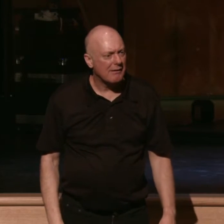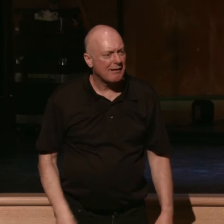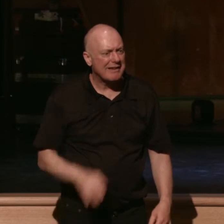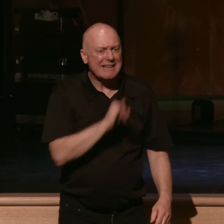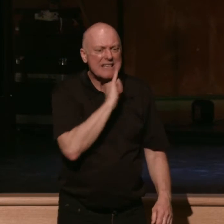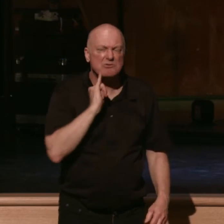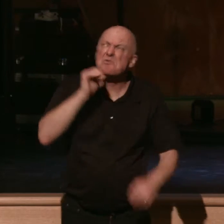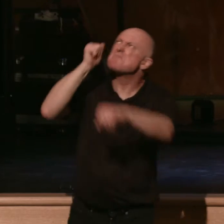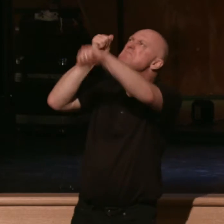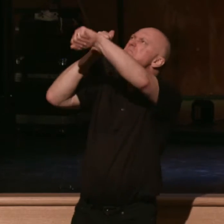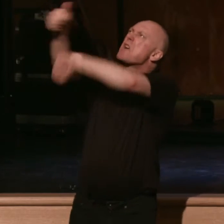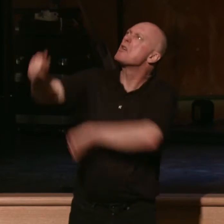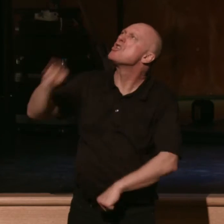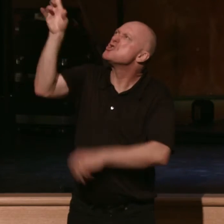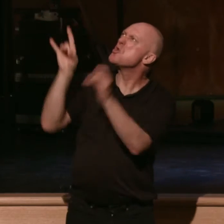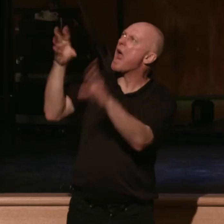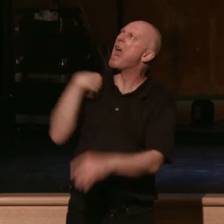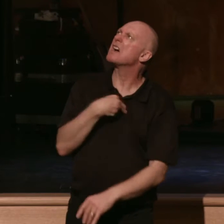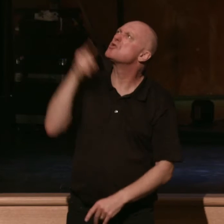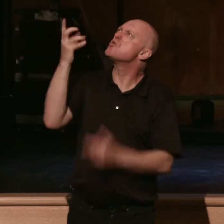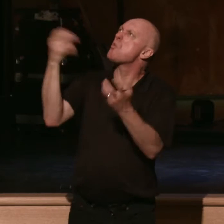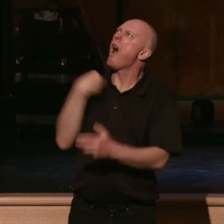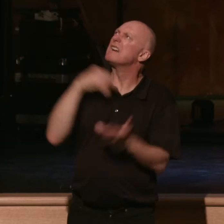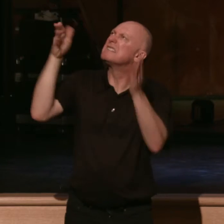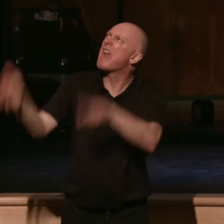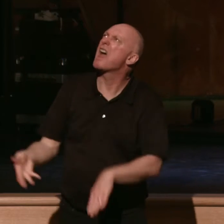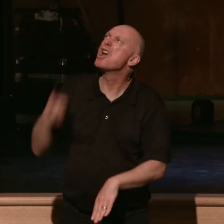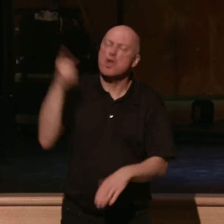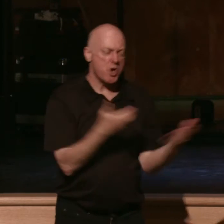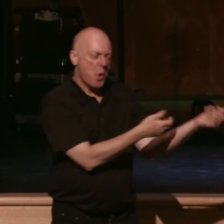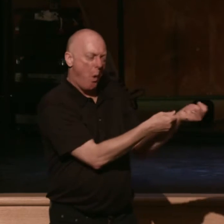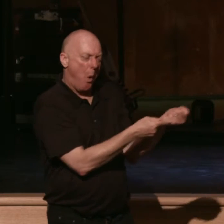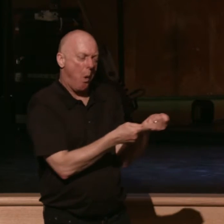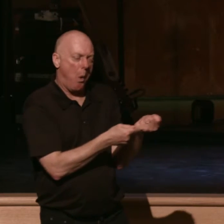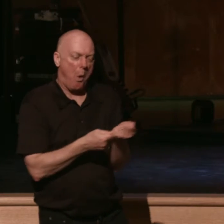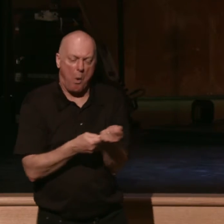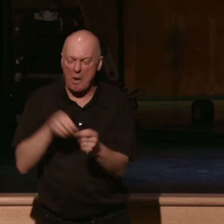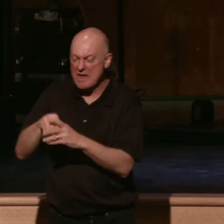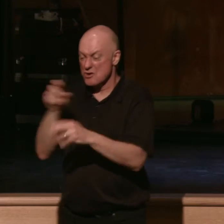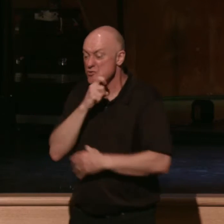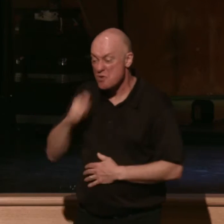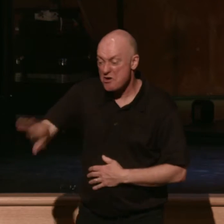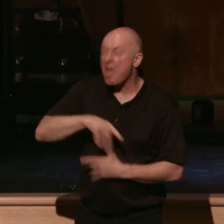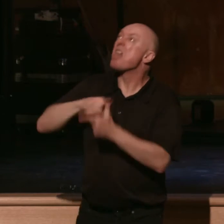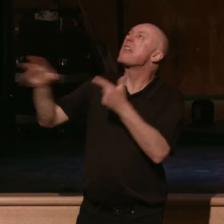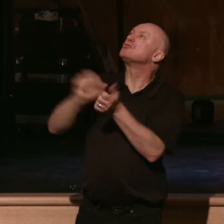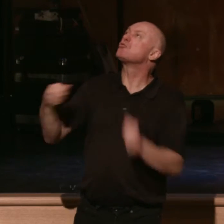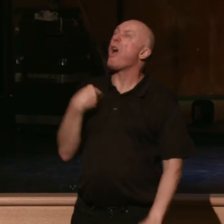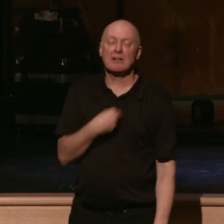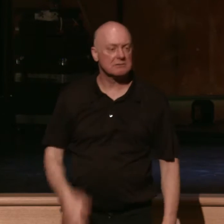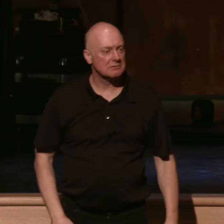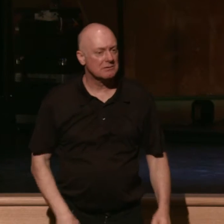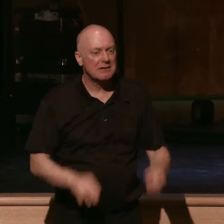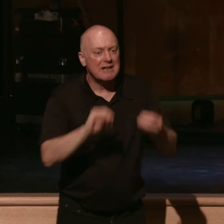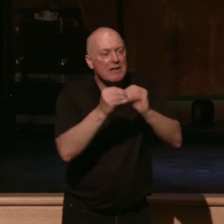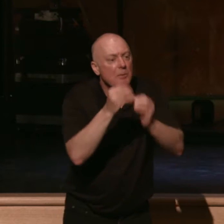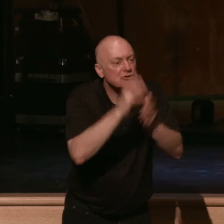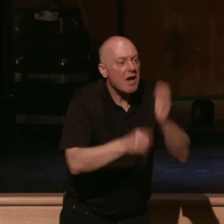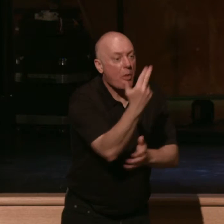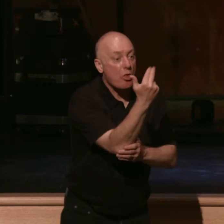them and of wanting them dead. Of luring them into the wilderness to destroy them. I told you in Numbers 13 and 14 tell us the actual event. I think it's